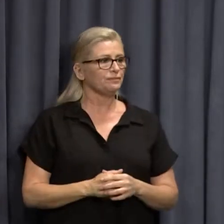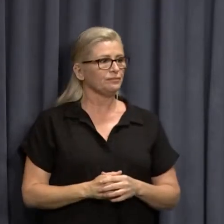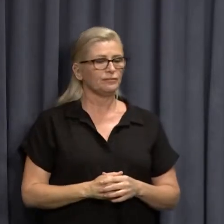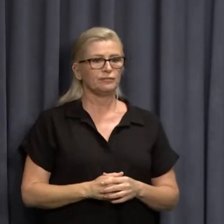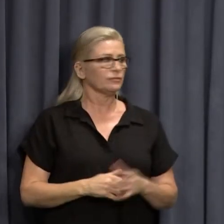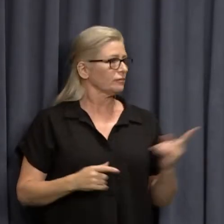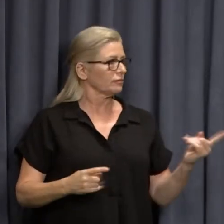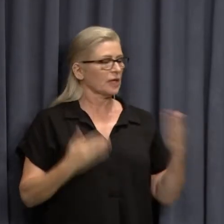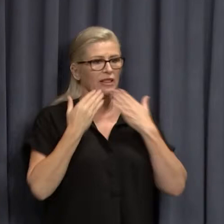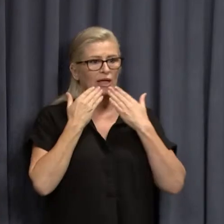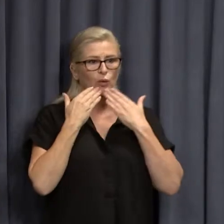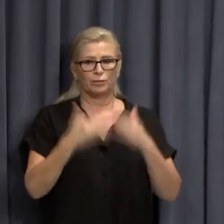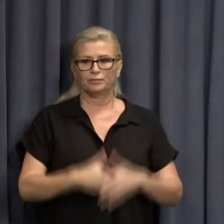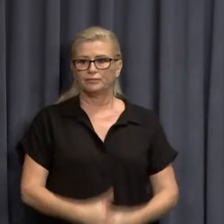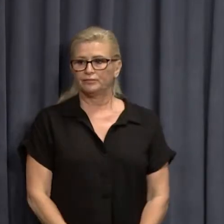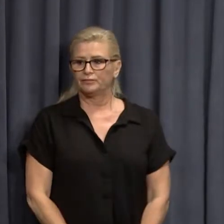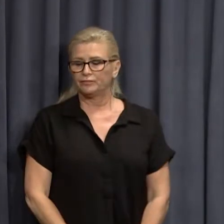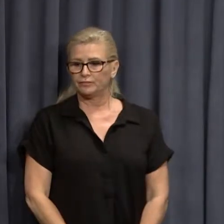Anything else?